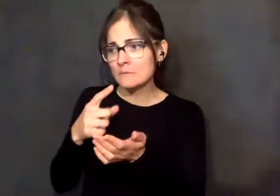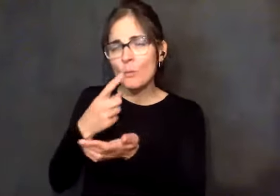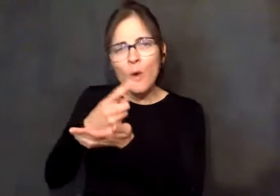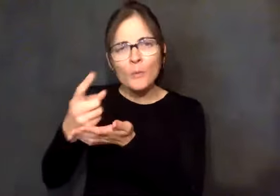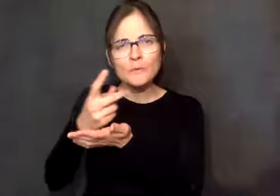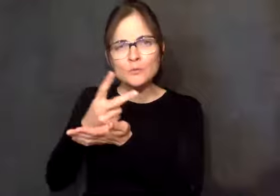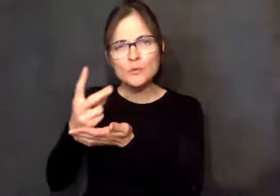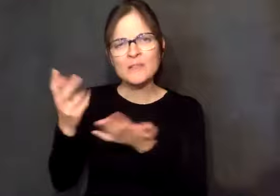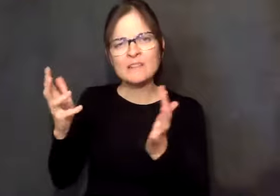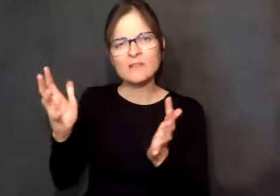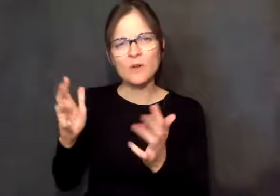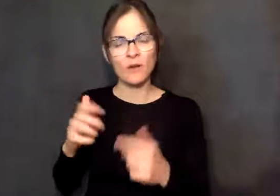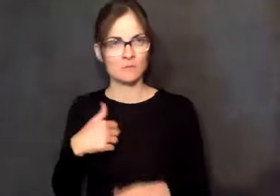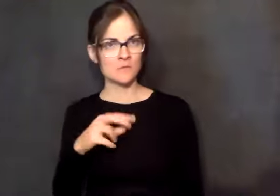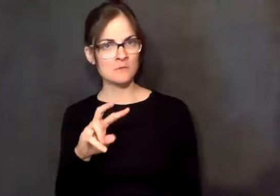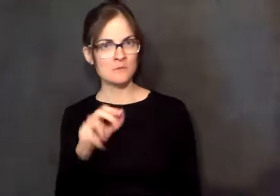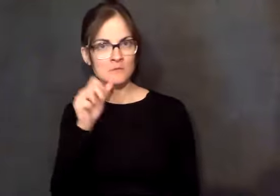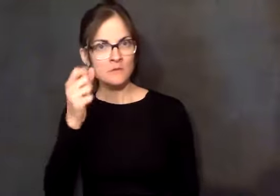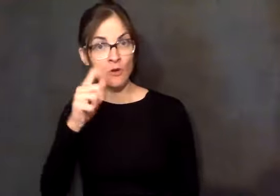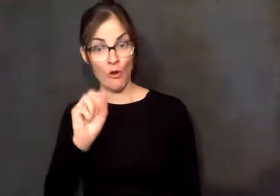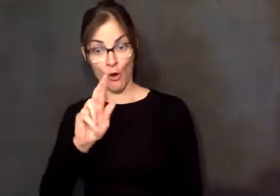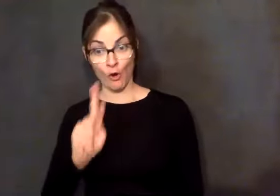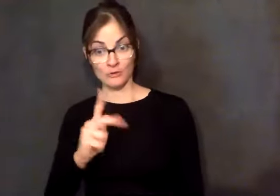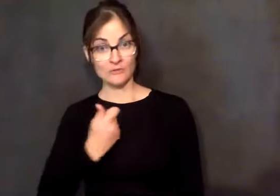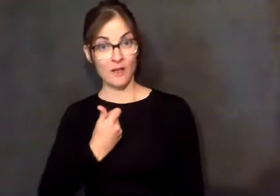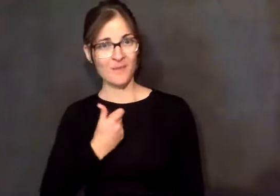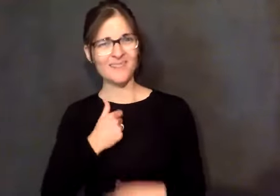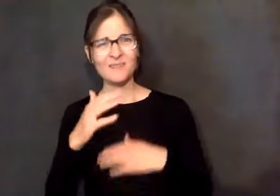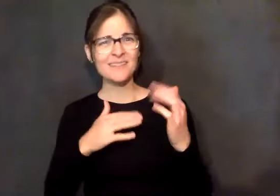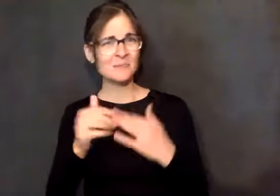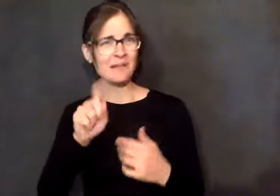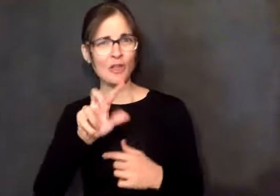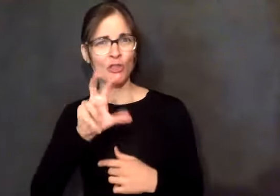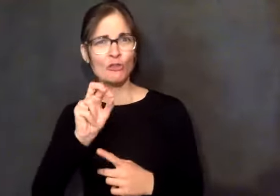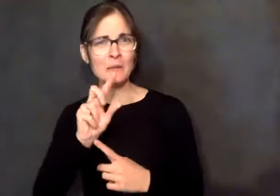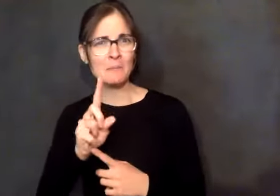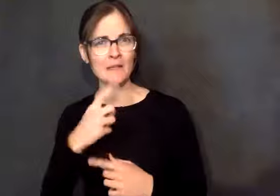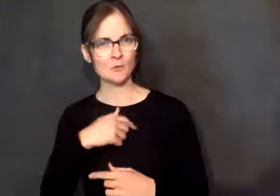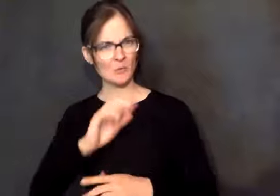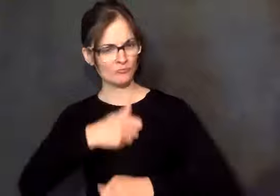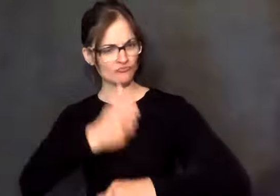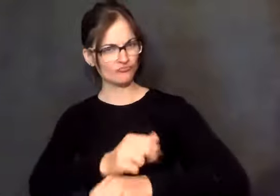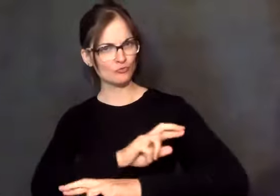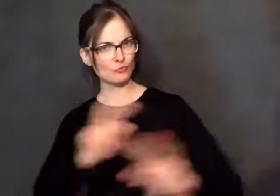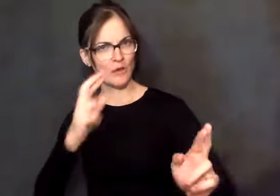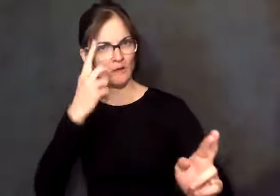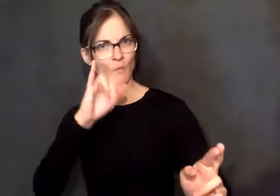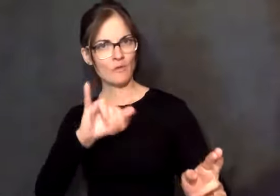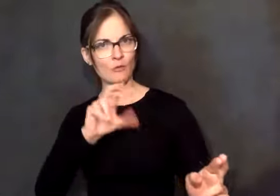we're going to have air conditioning. You just don't understand. Oh, my God. It was a horrible, horrible trip.